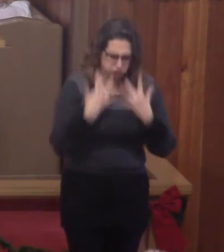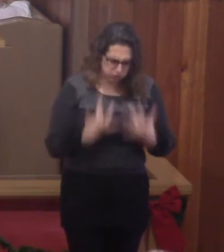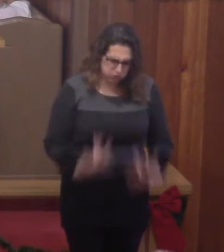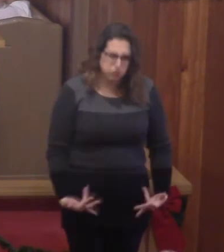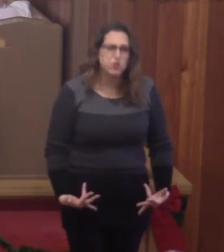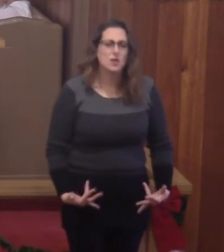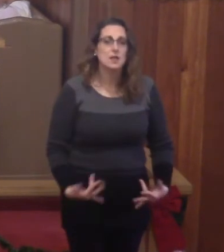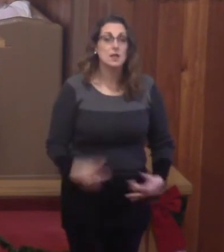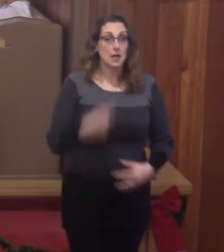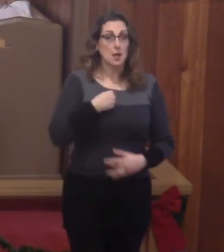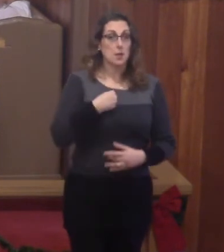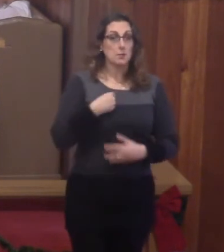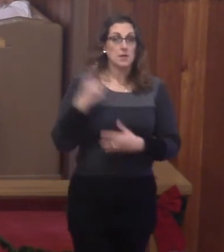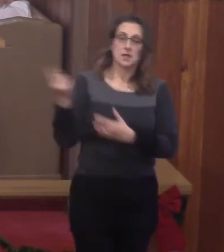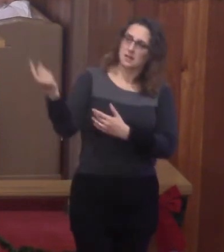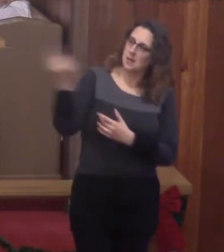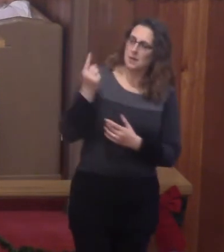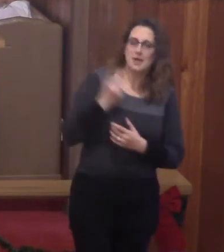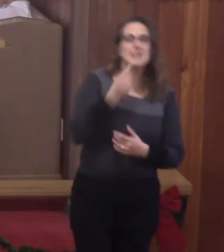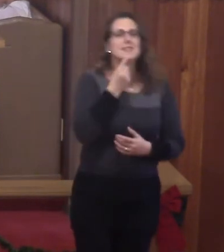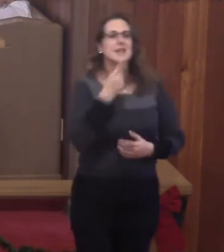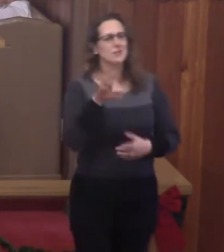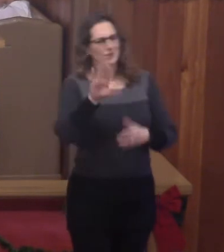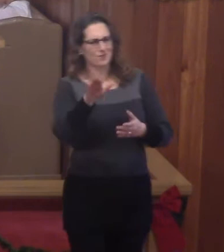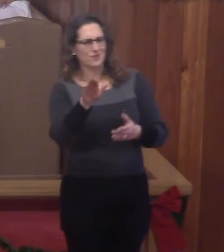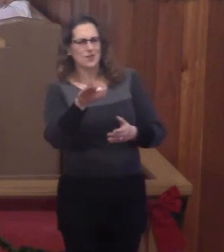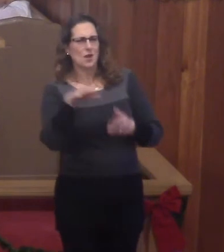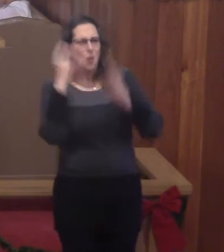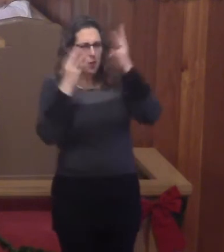And me coming along and saying, hey, don't worry, John had that too.